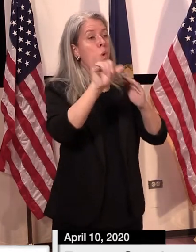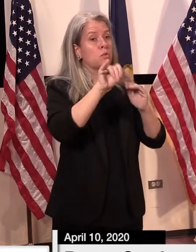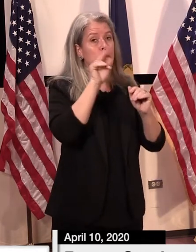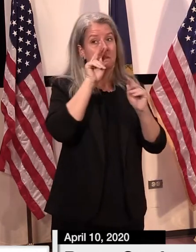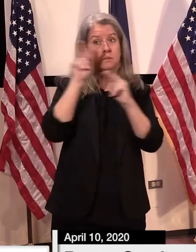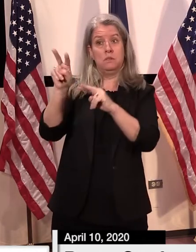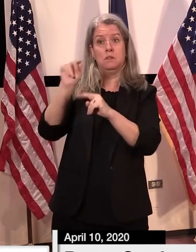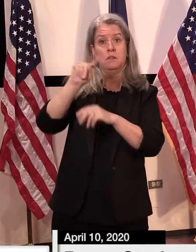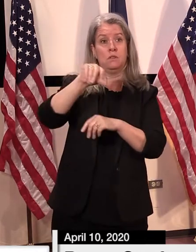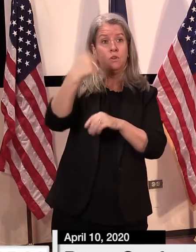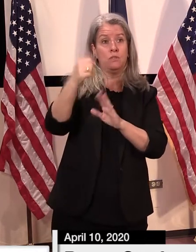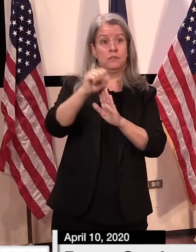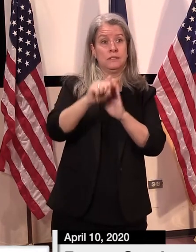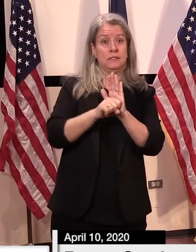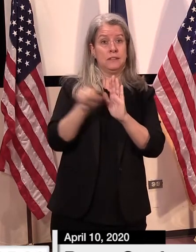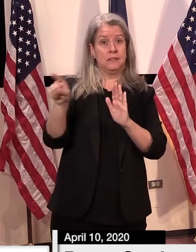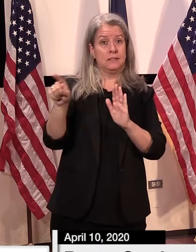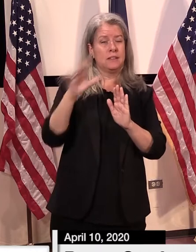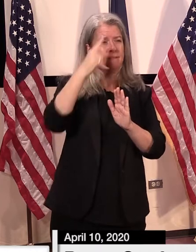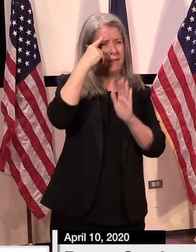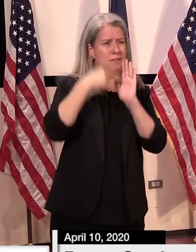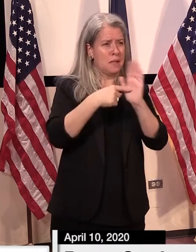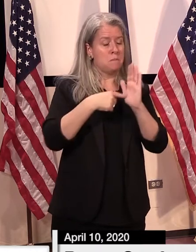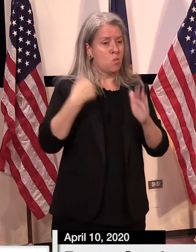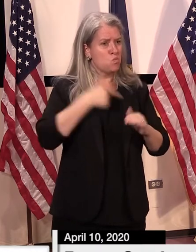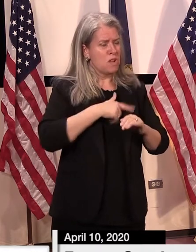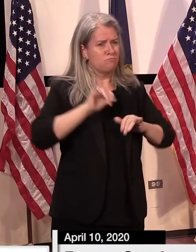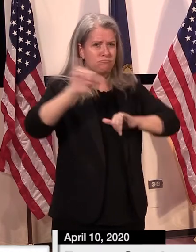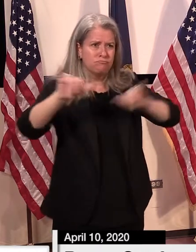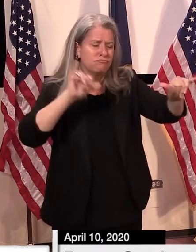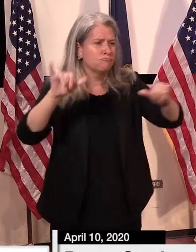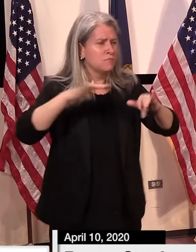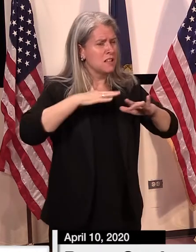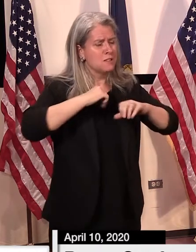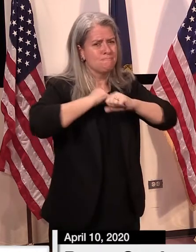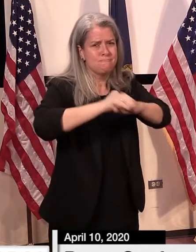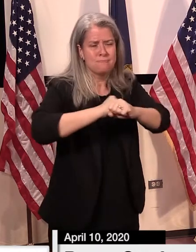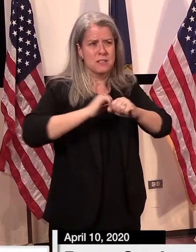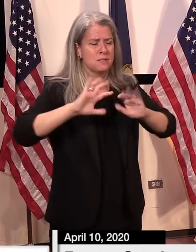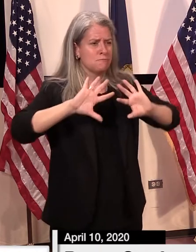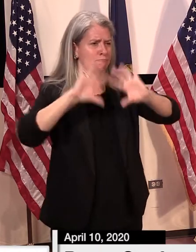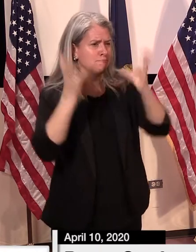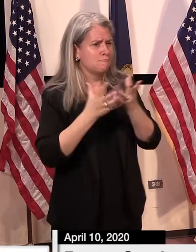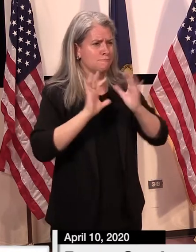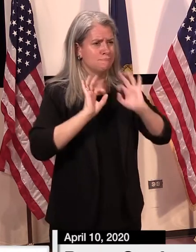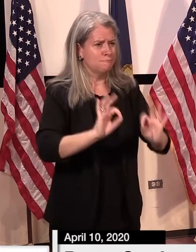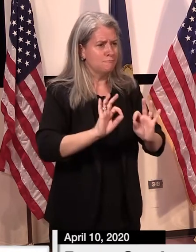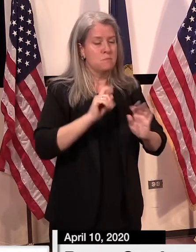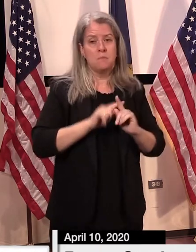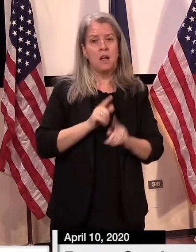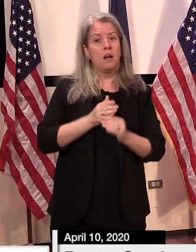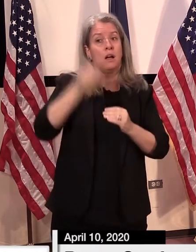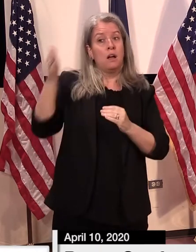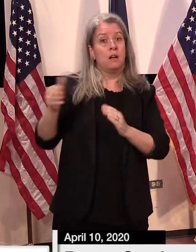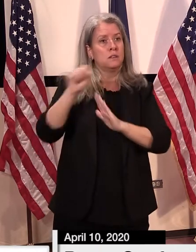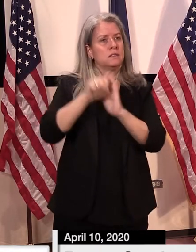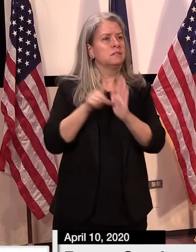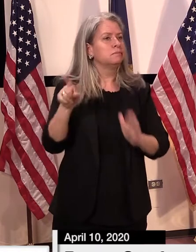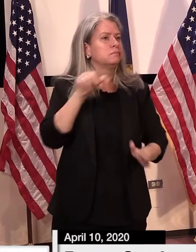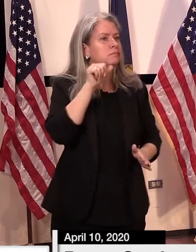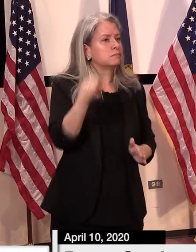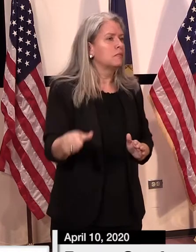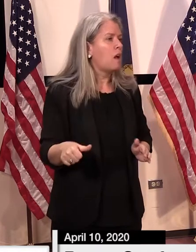behavior, whether they're as cautious as we are or not, might have an impact on